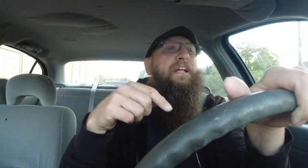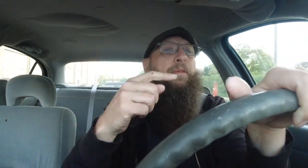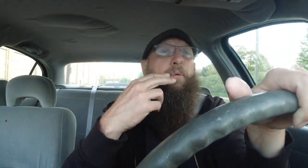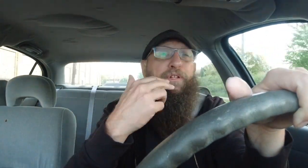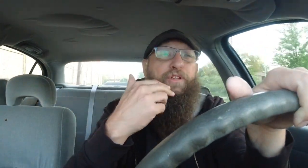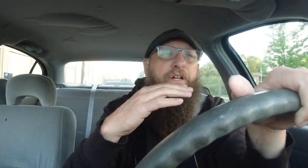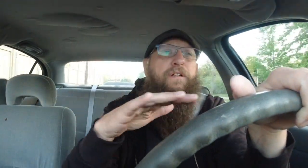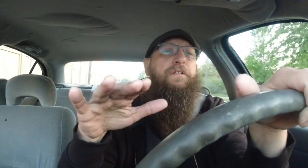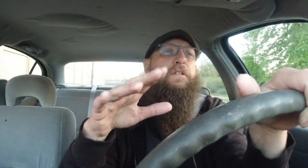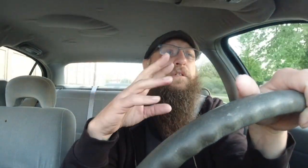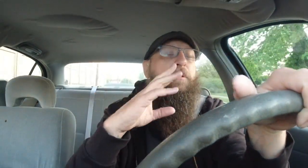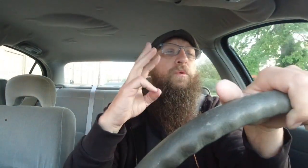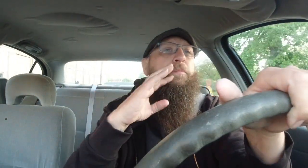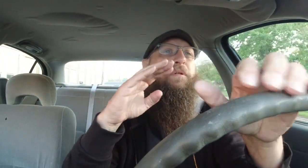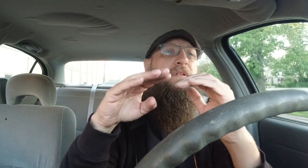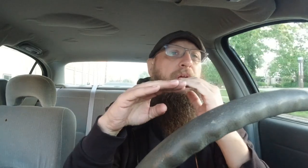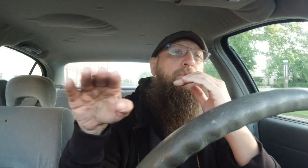down the breast sugar it would be stable